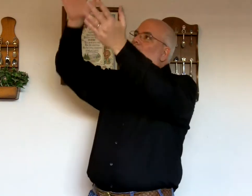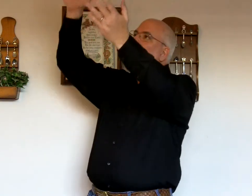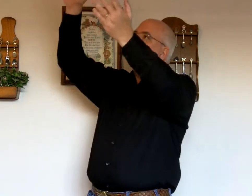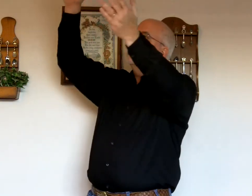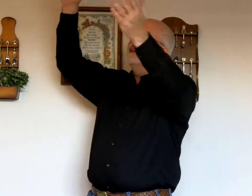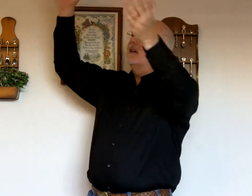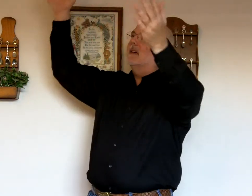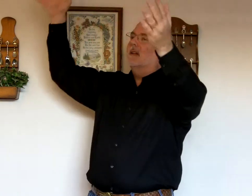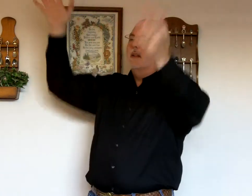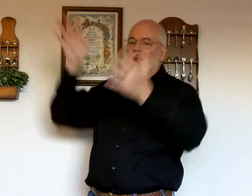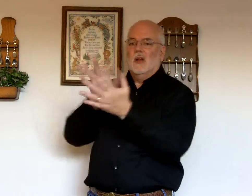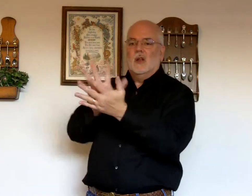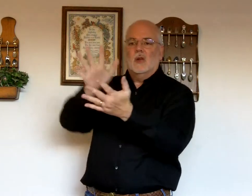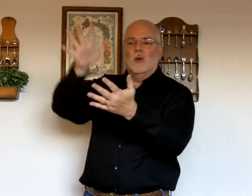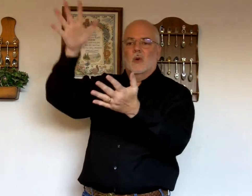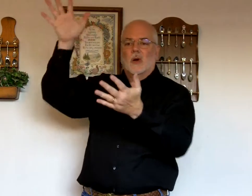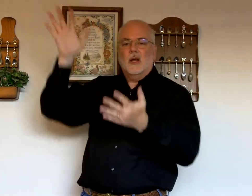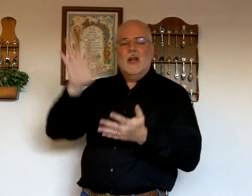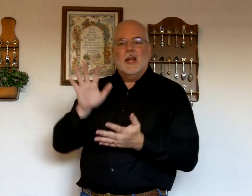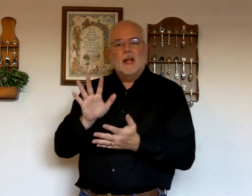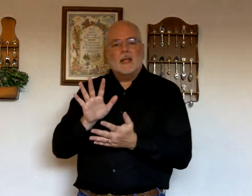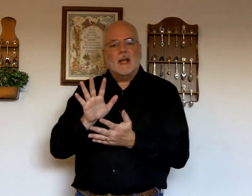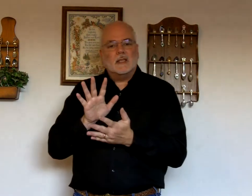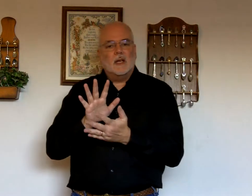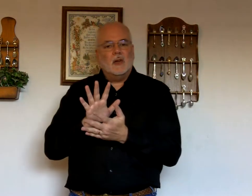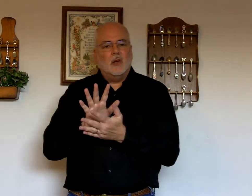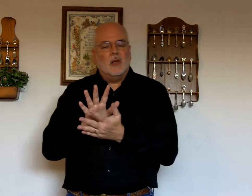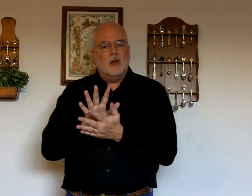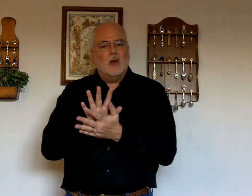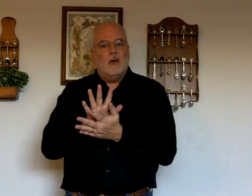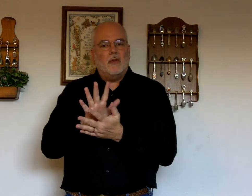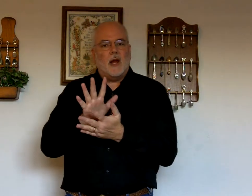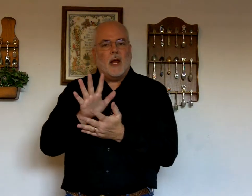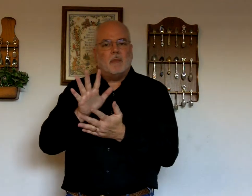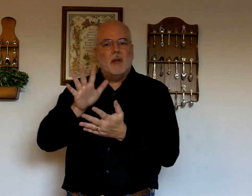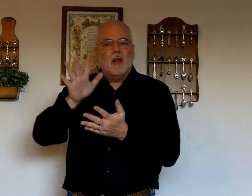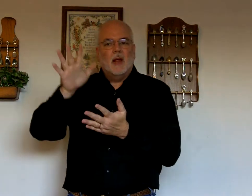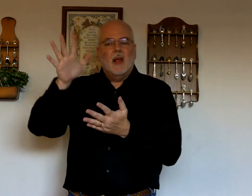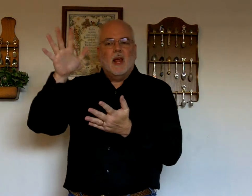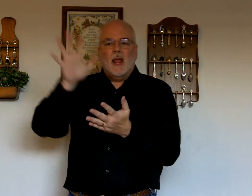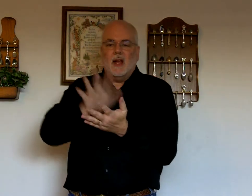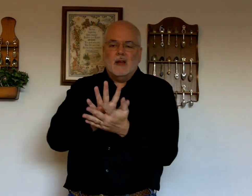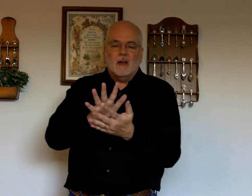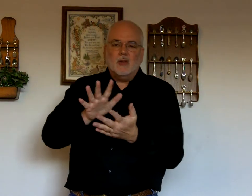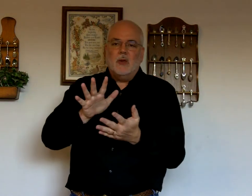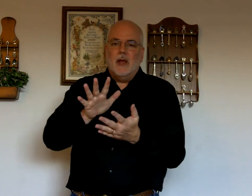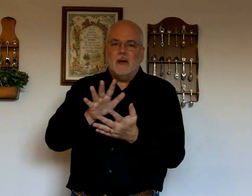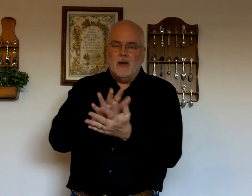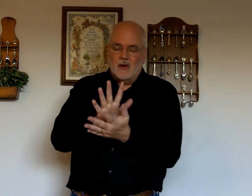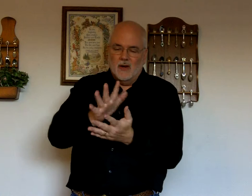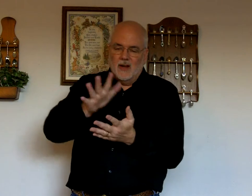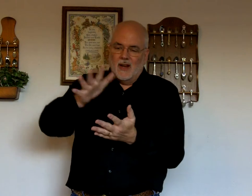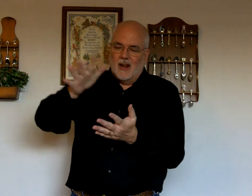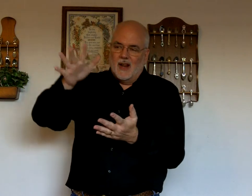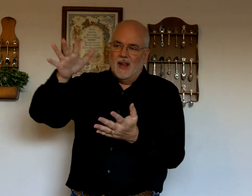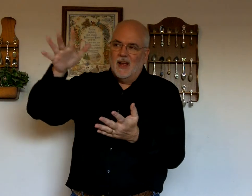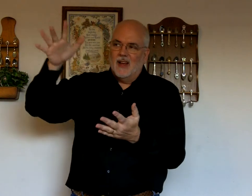glory glory it's like a single little golf clap and that you can't hear and